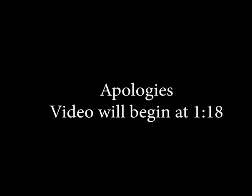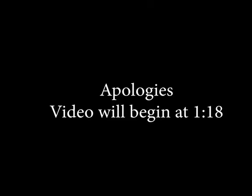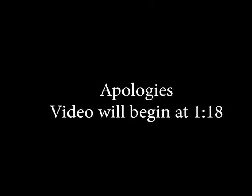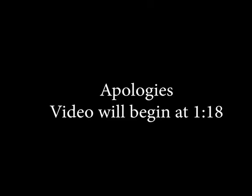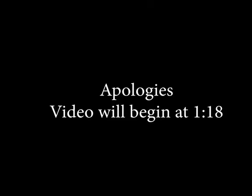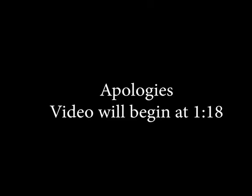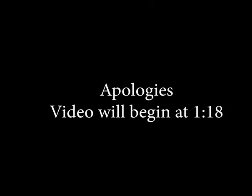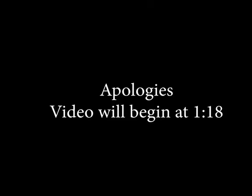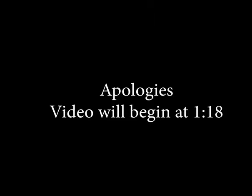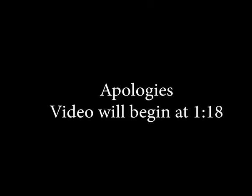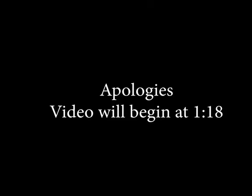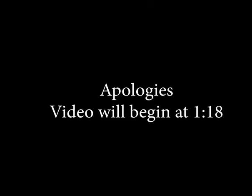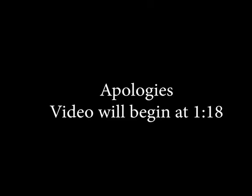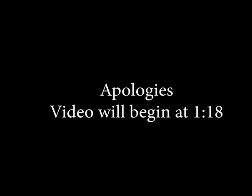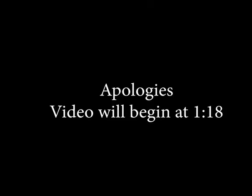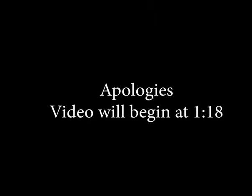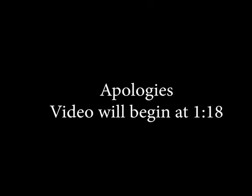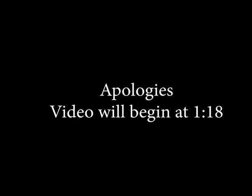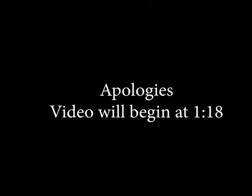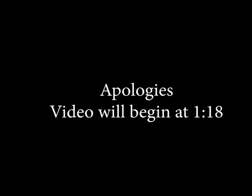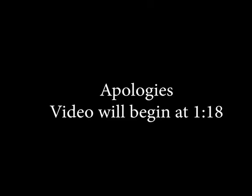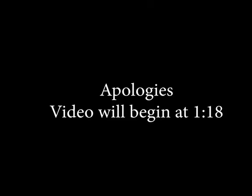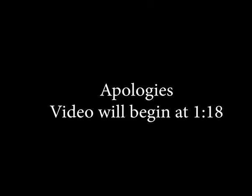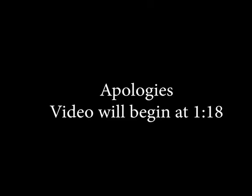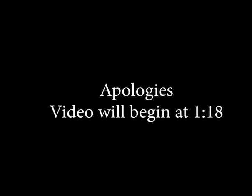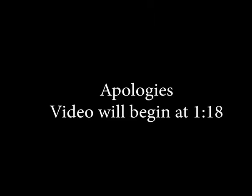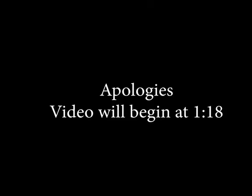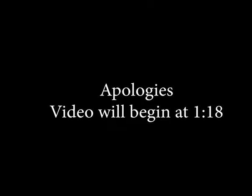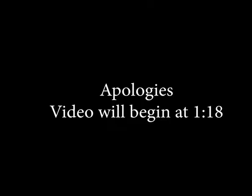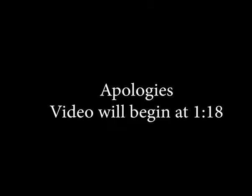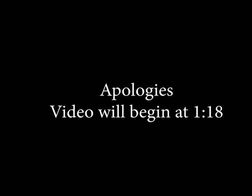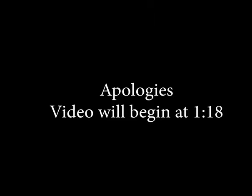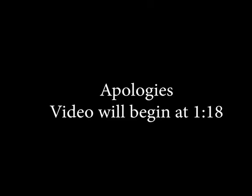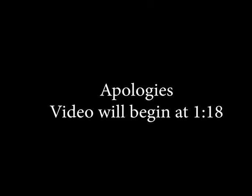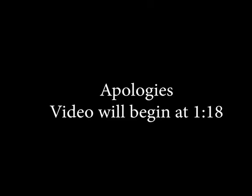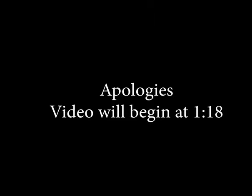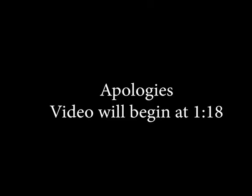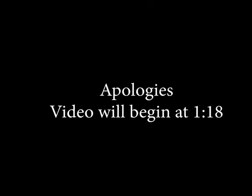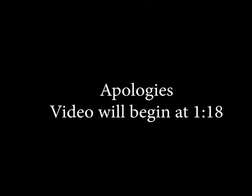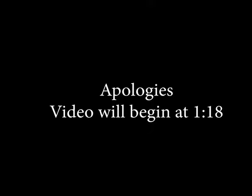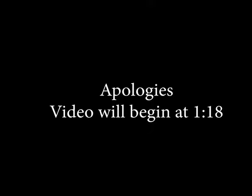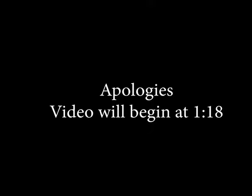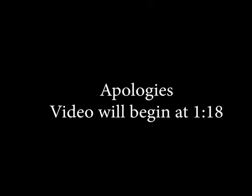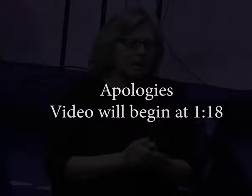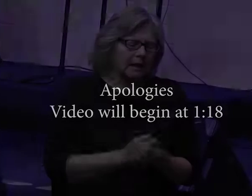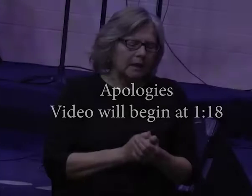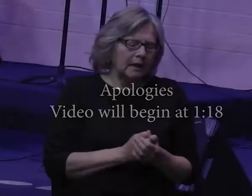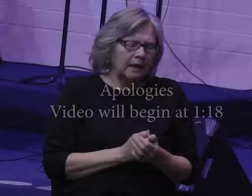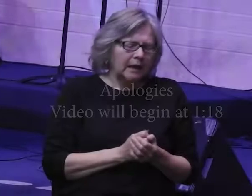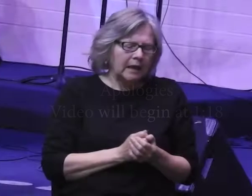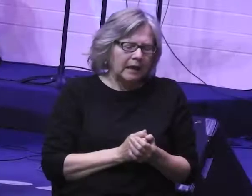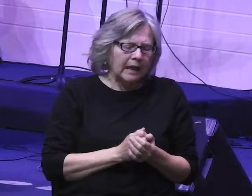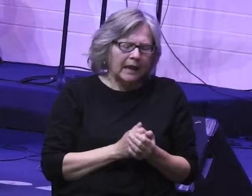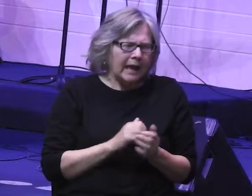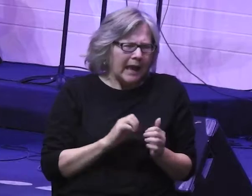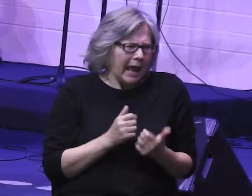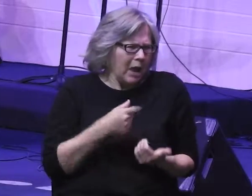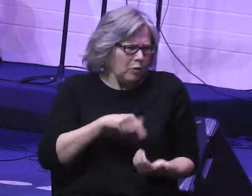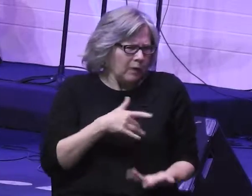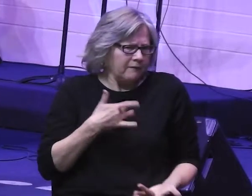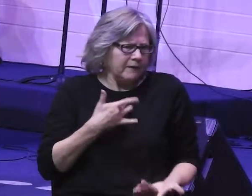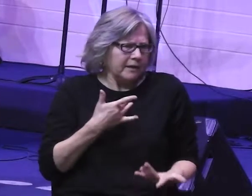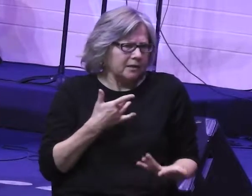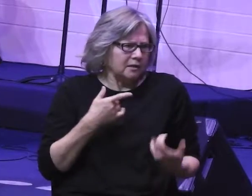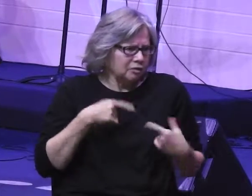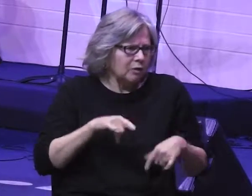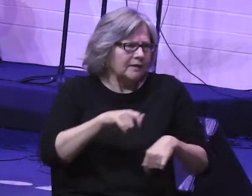was growing in his lungs so they would know how to treat it. How do we feel when we are in these